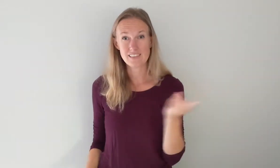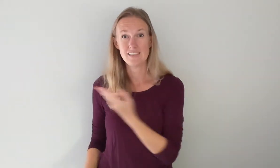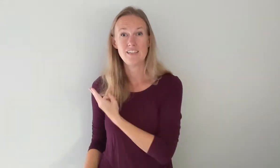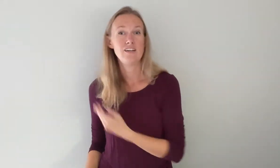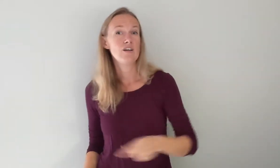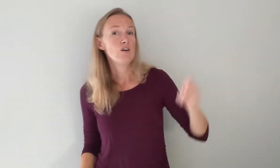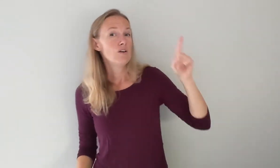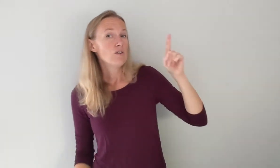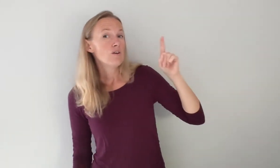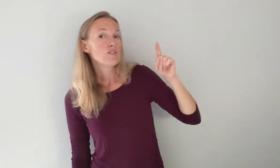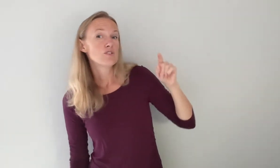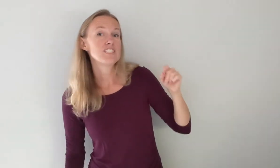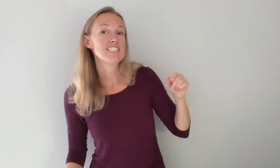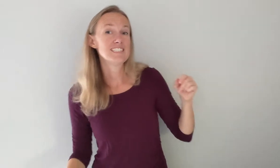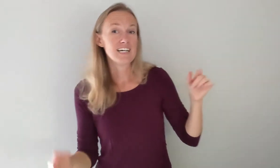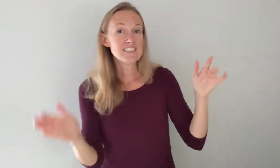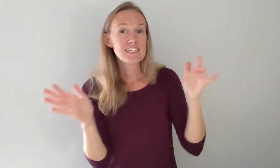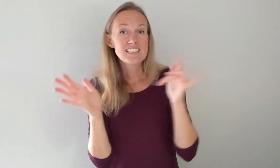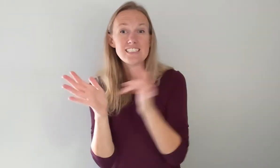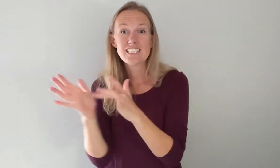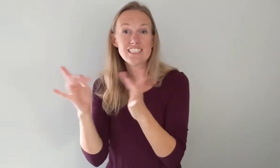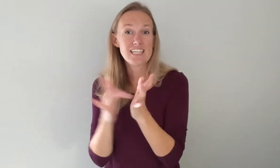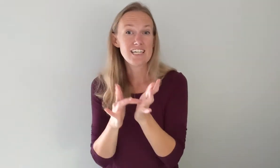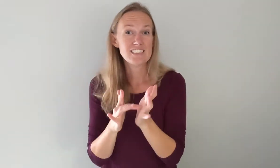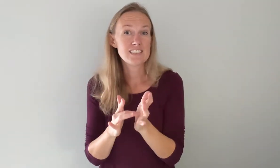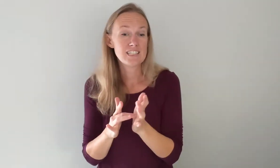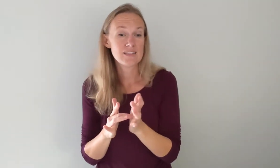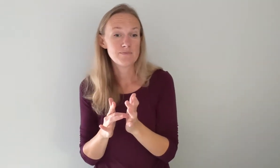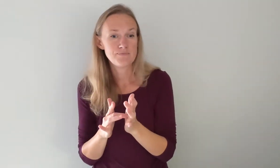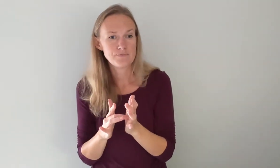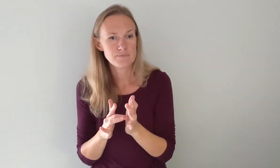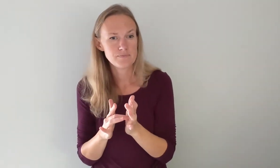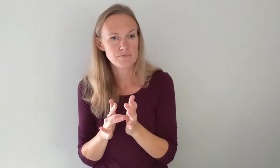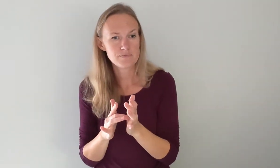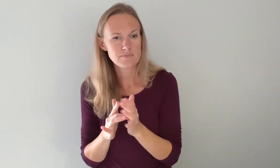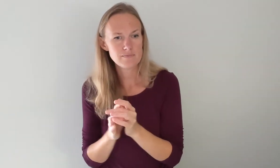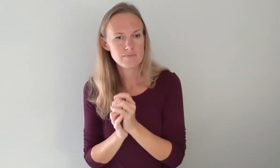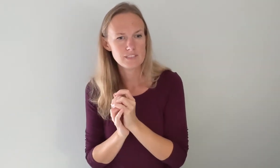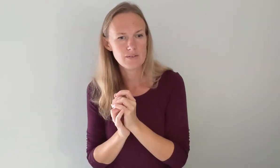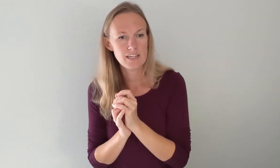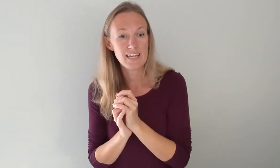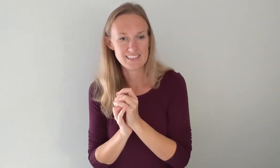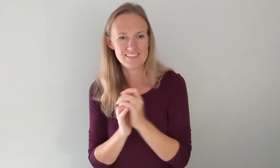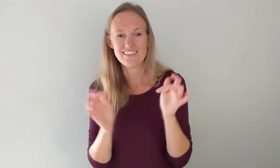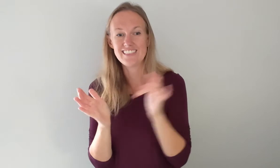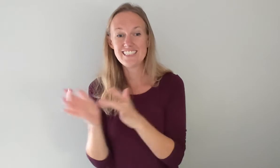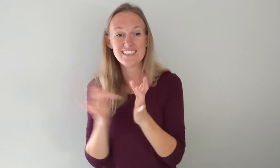so Jesus Jesus is that right yes so Jesus